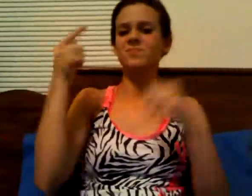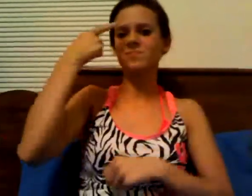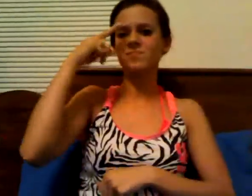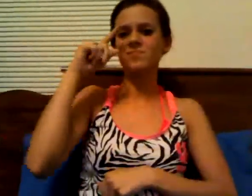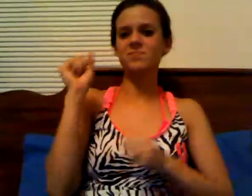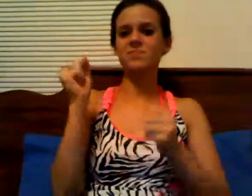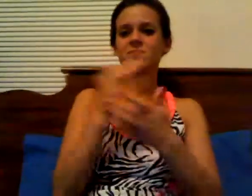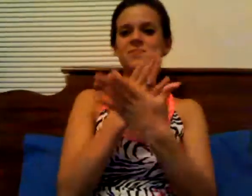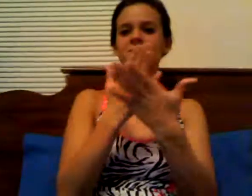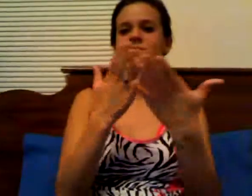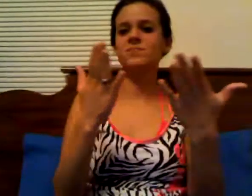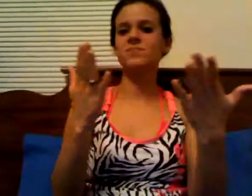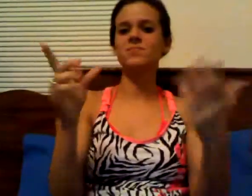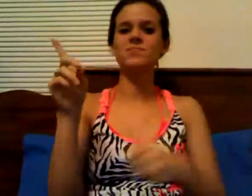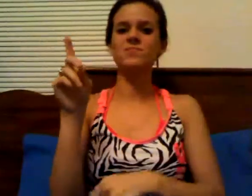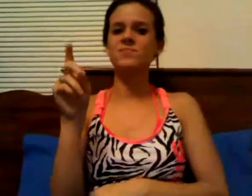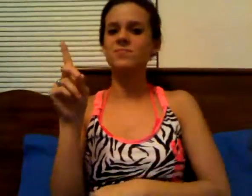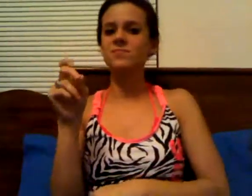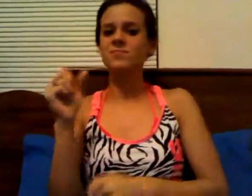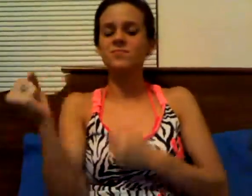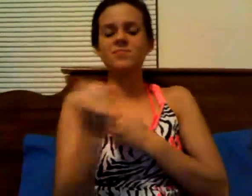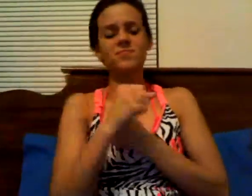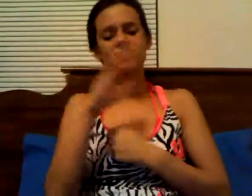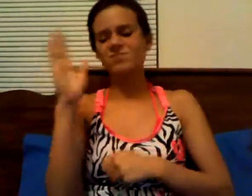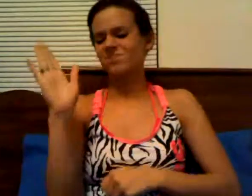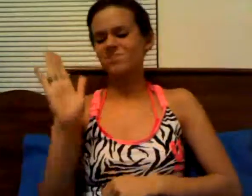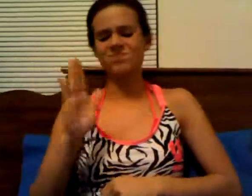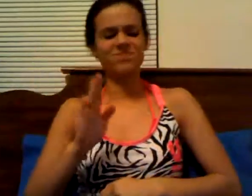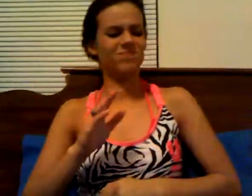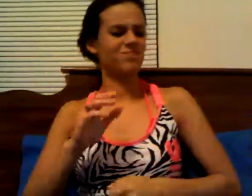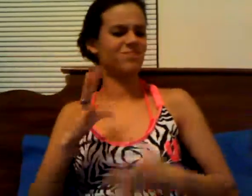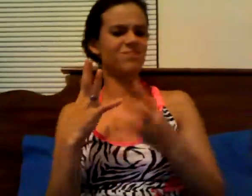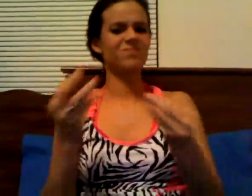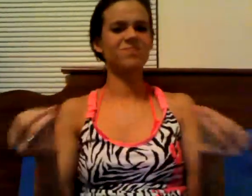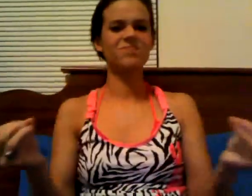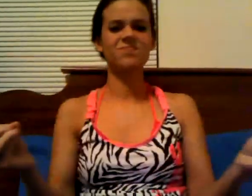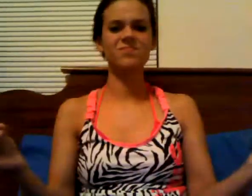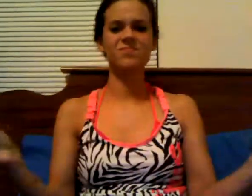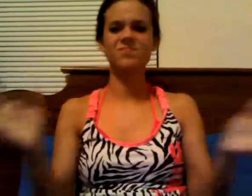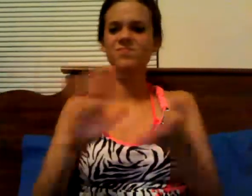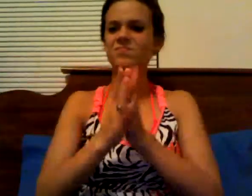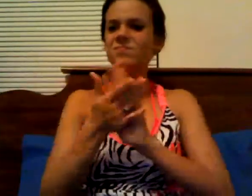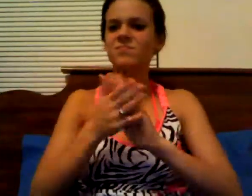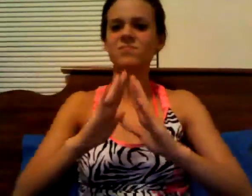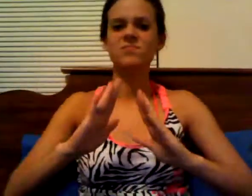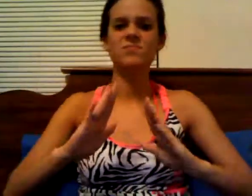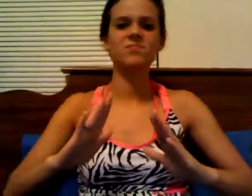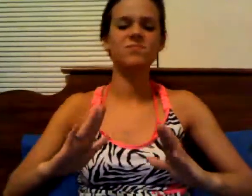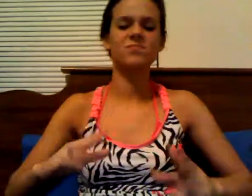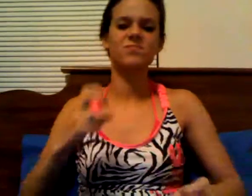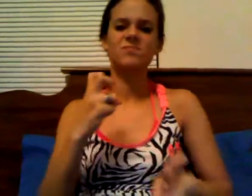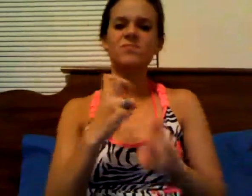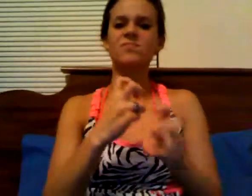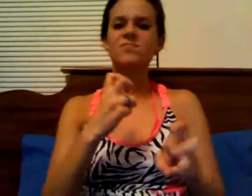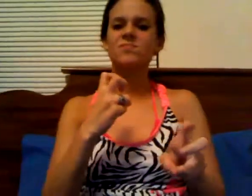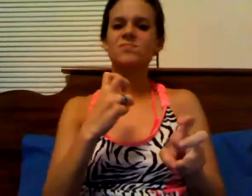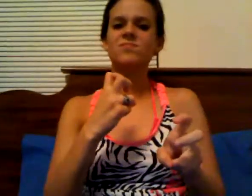for every man? Is there love that never dies? Is there peace and trouble,